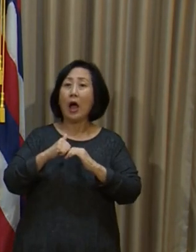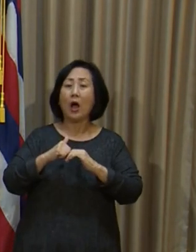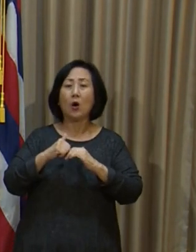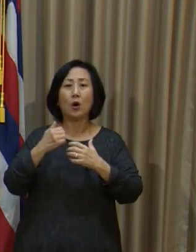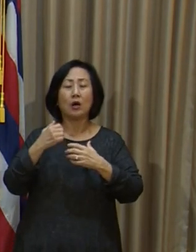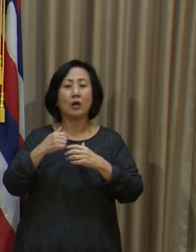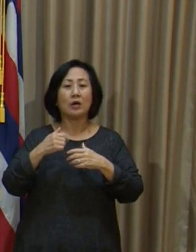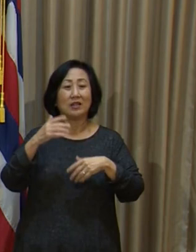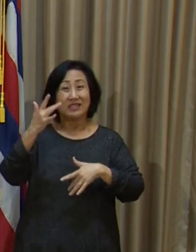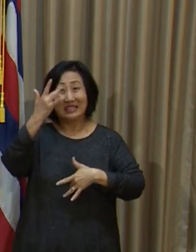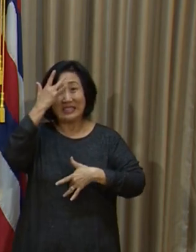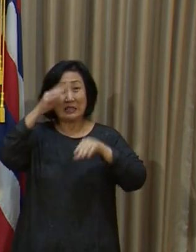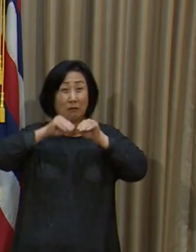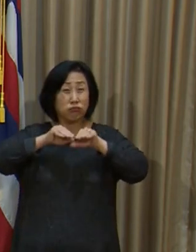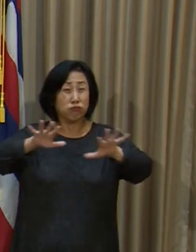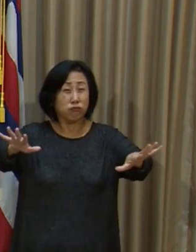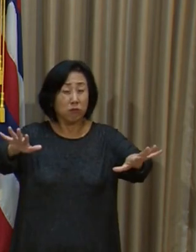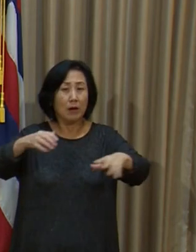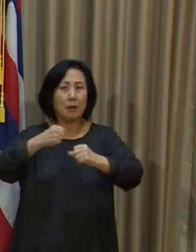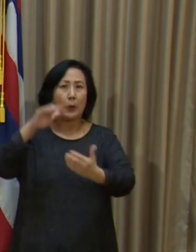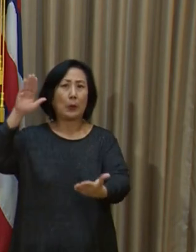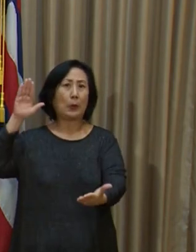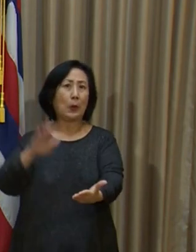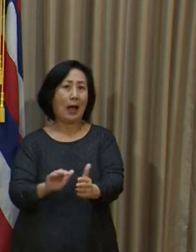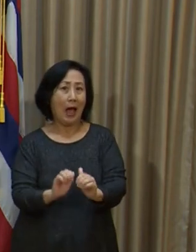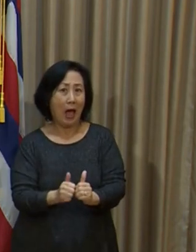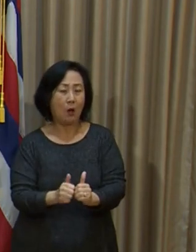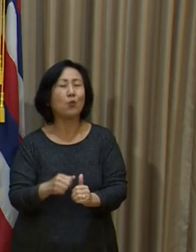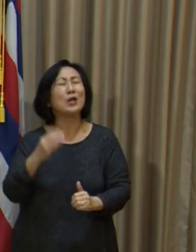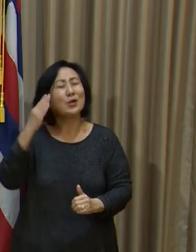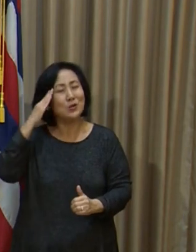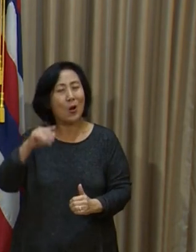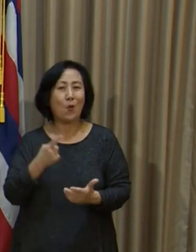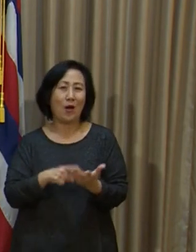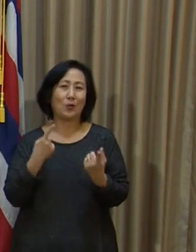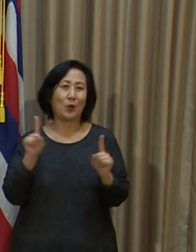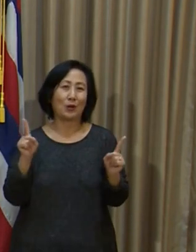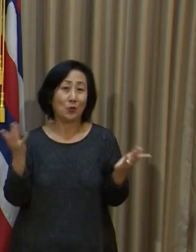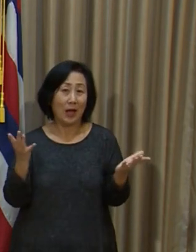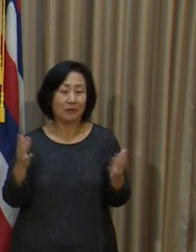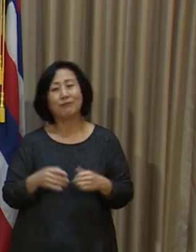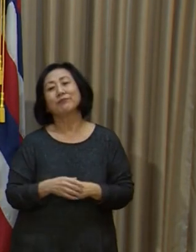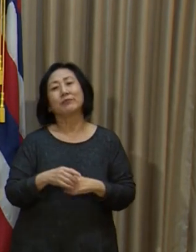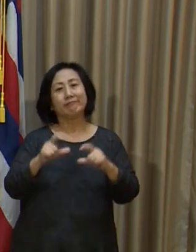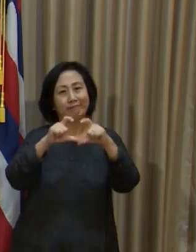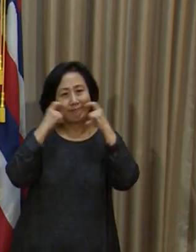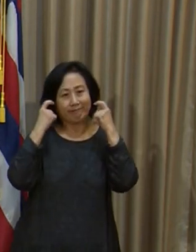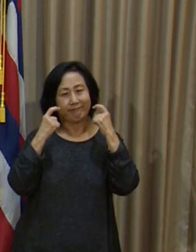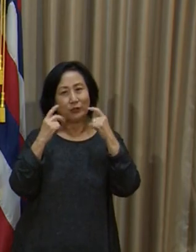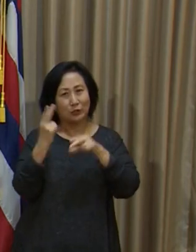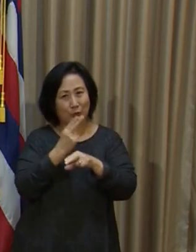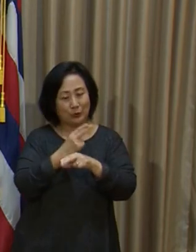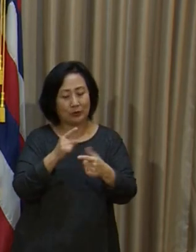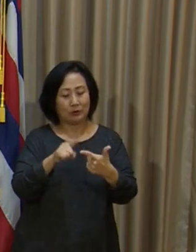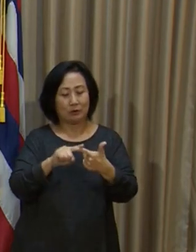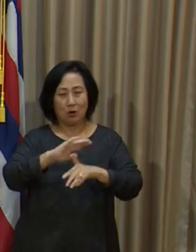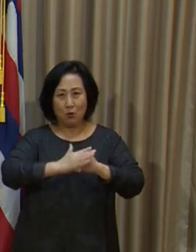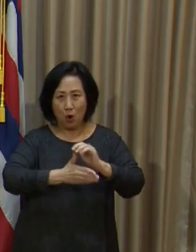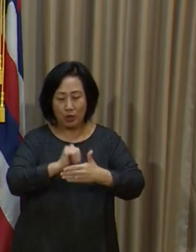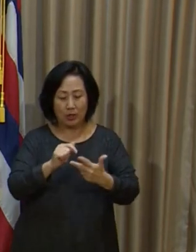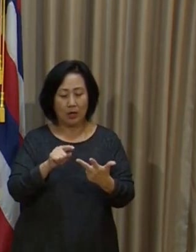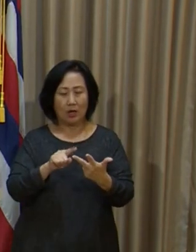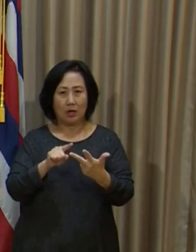slow the spread of COVID-19 here in the in the islands. It is about wearing your mask, washing your hands,